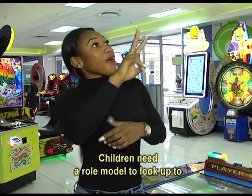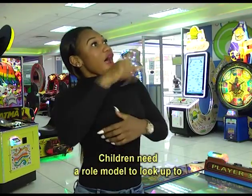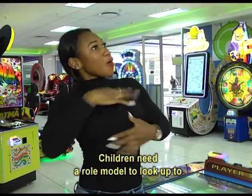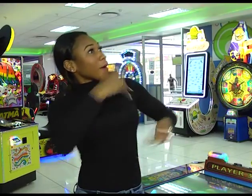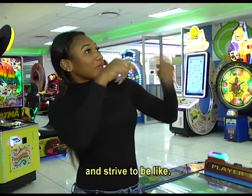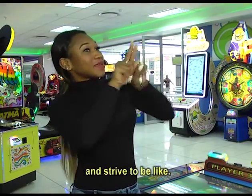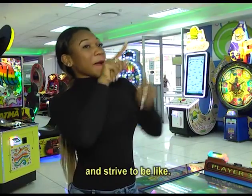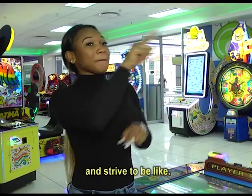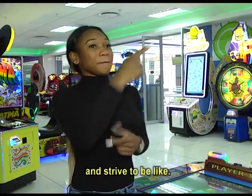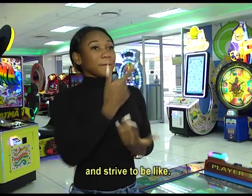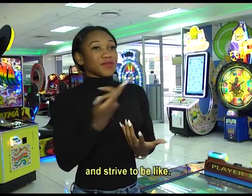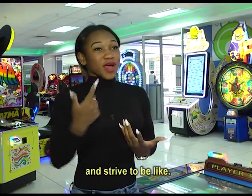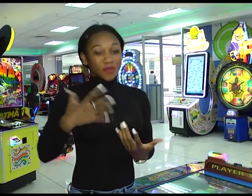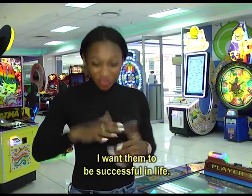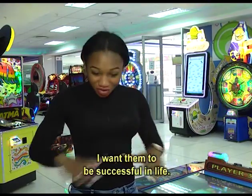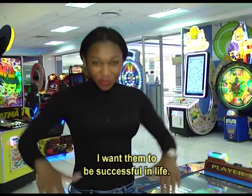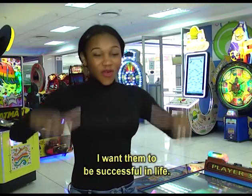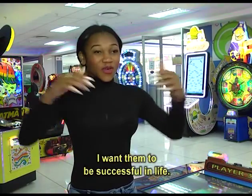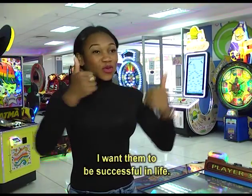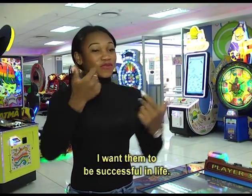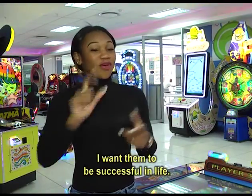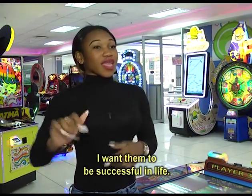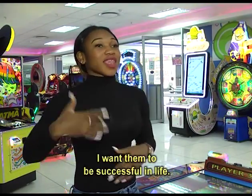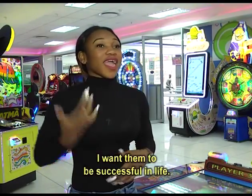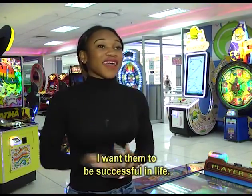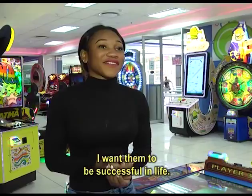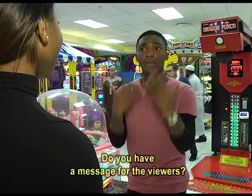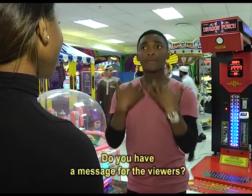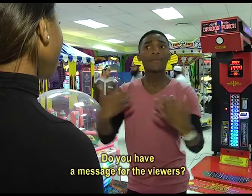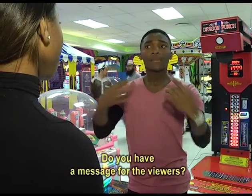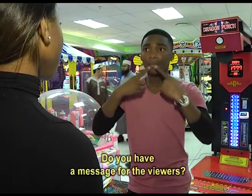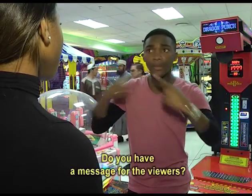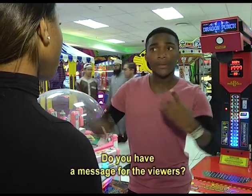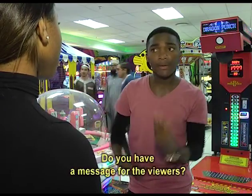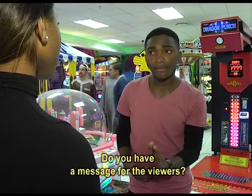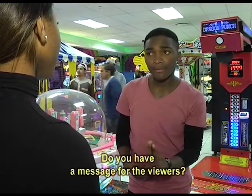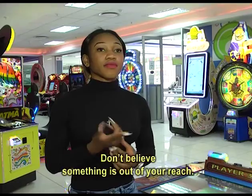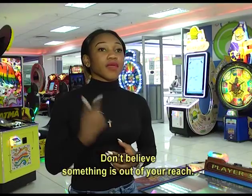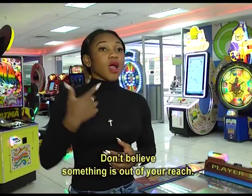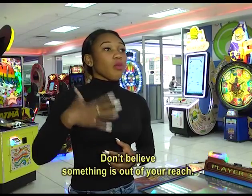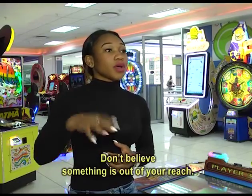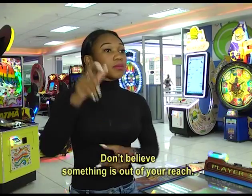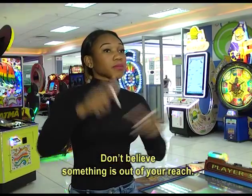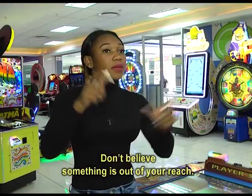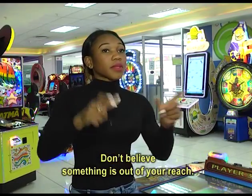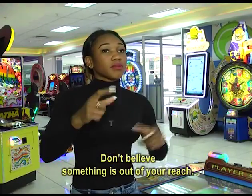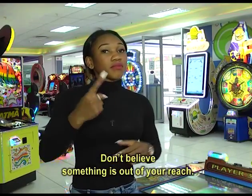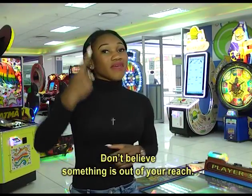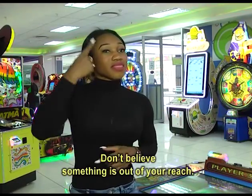look up to and strive to be like. I want them to be successful in life. Do you have a message for the viewers? Don't believe something is out of your